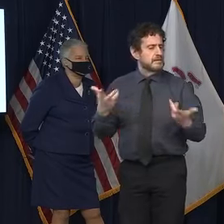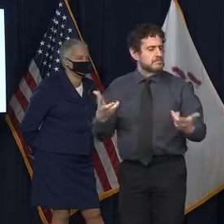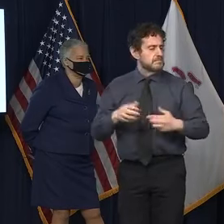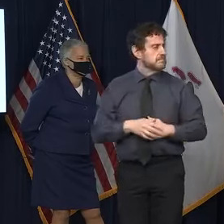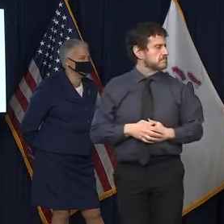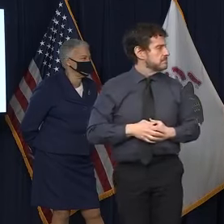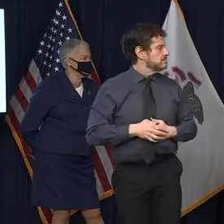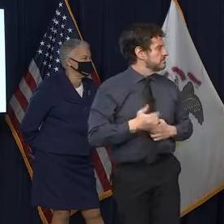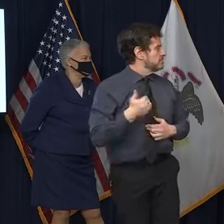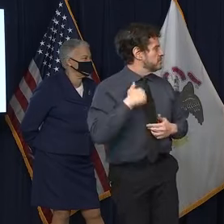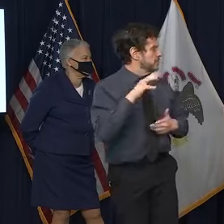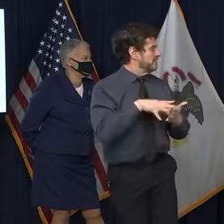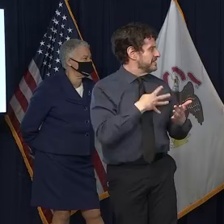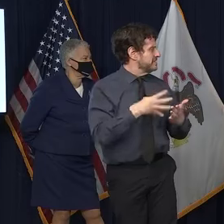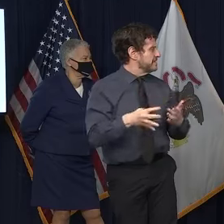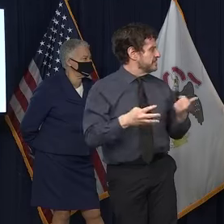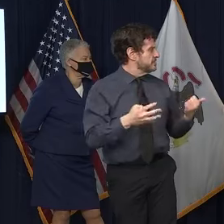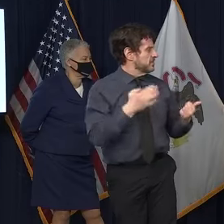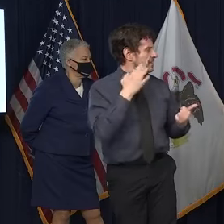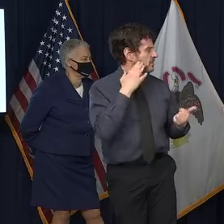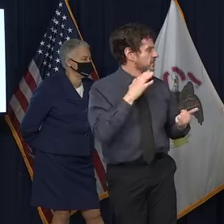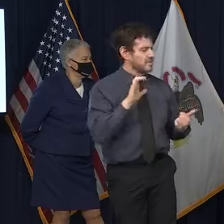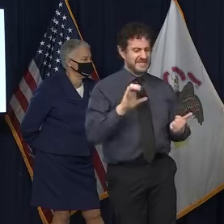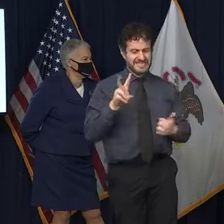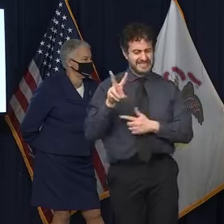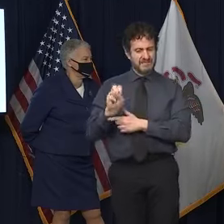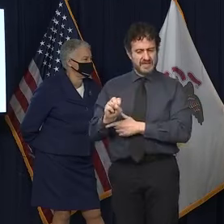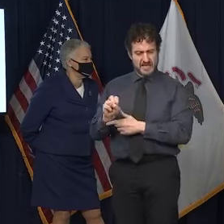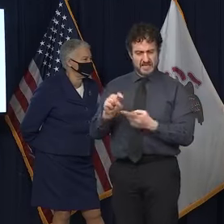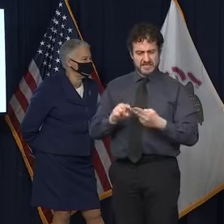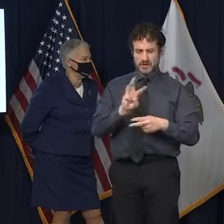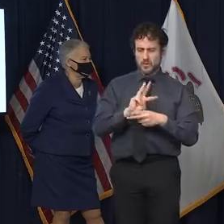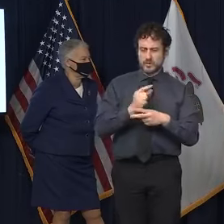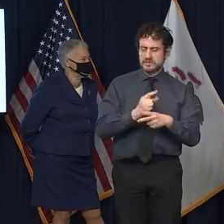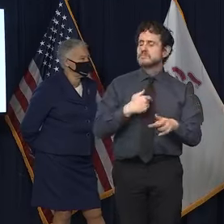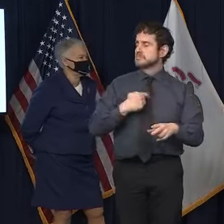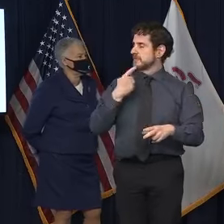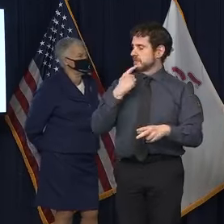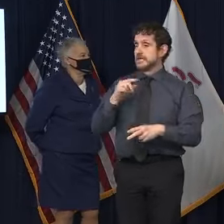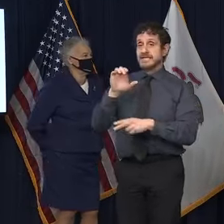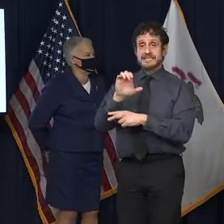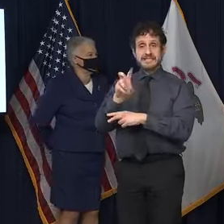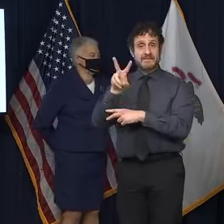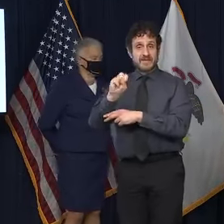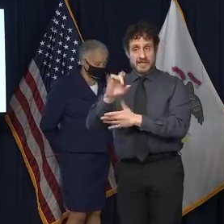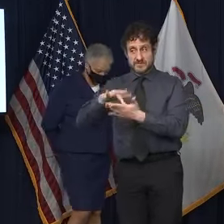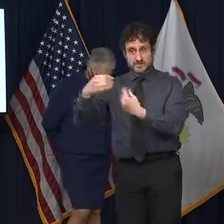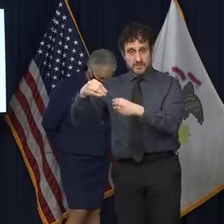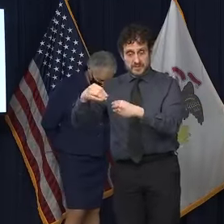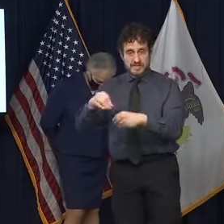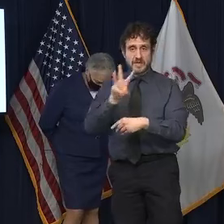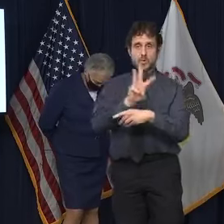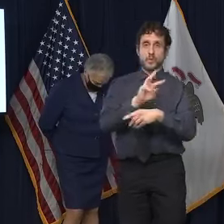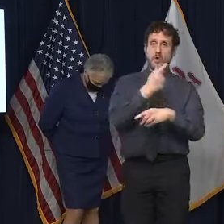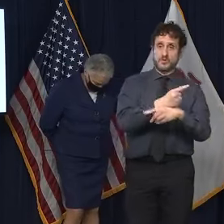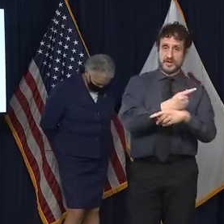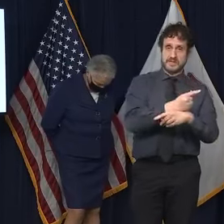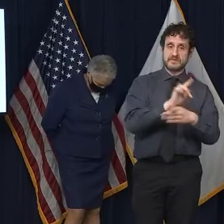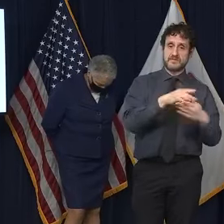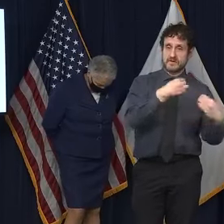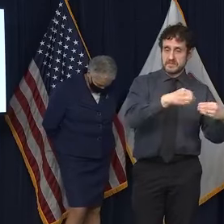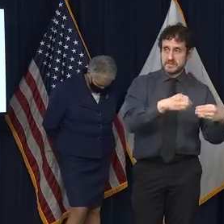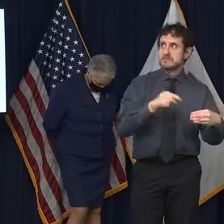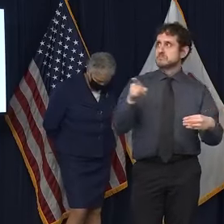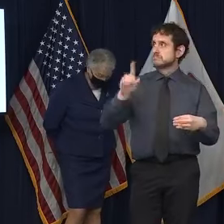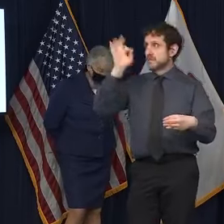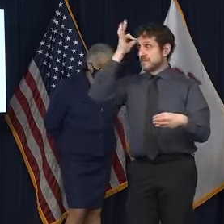Do you have the schedule? I know that CVS and Walgreens, so I'll just say the CVS and Walgreens are directly contracted by the federal